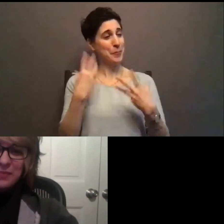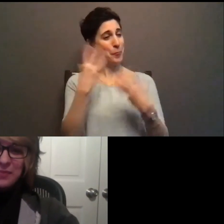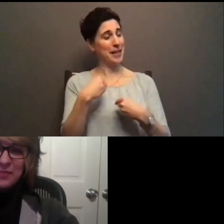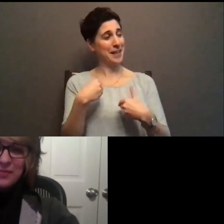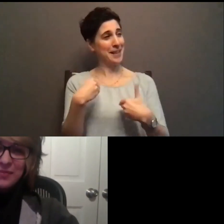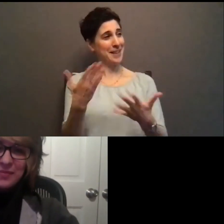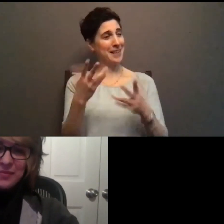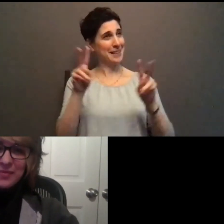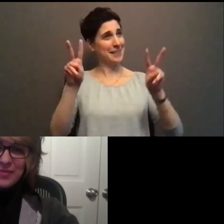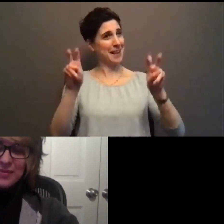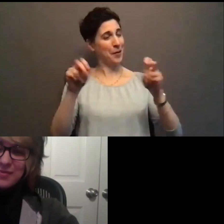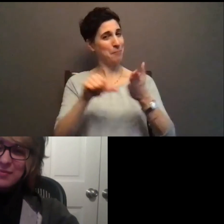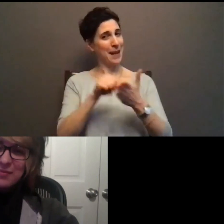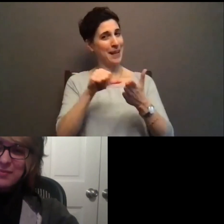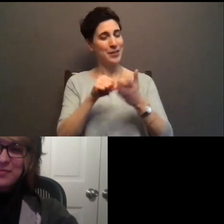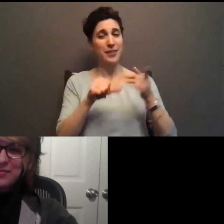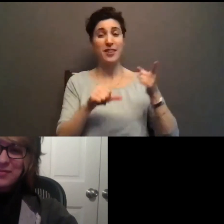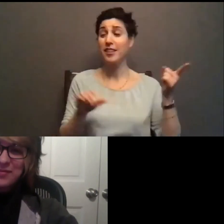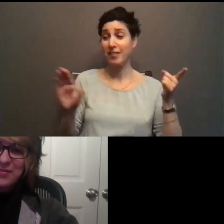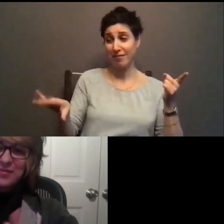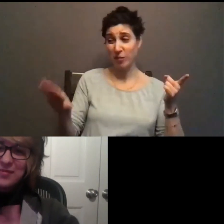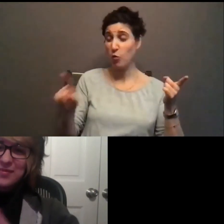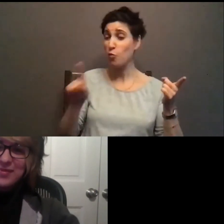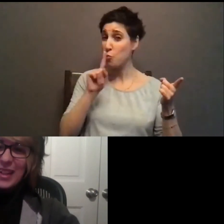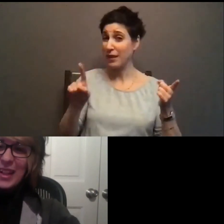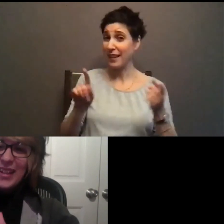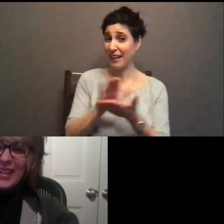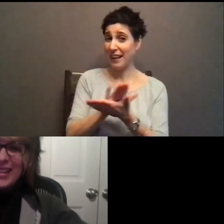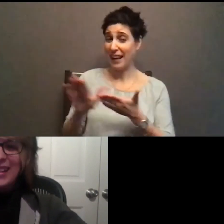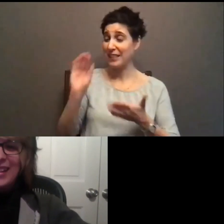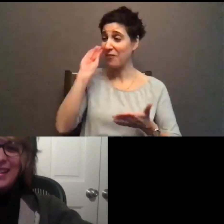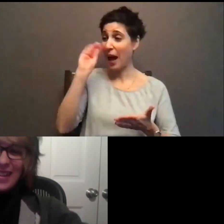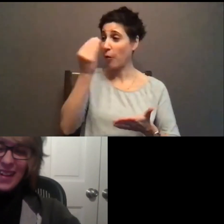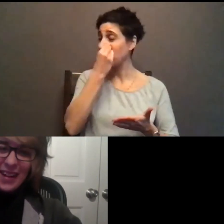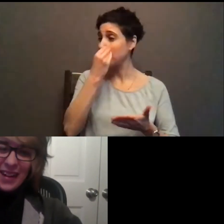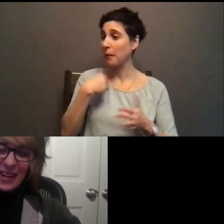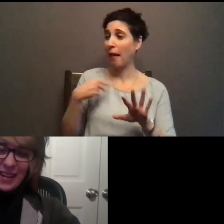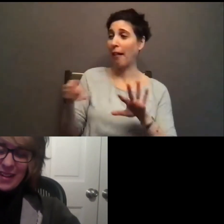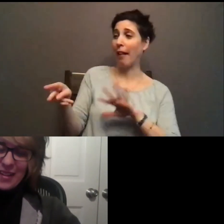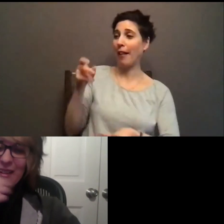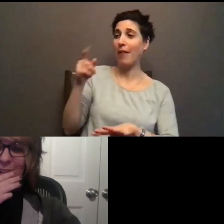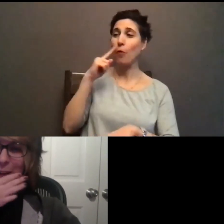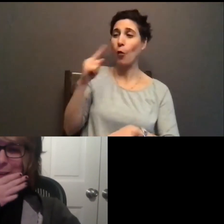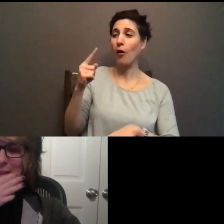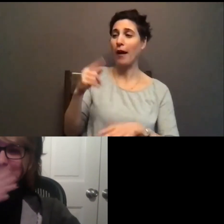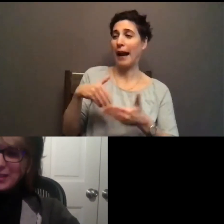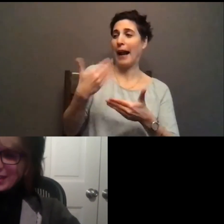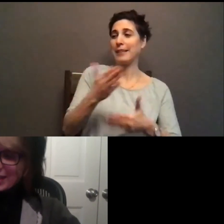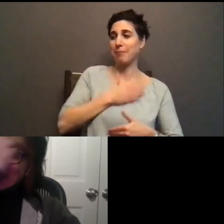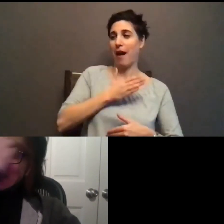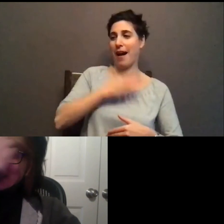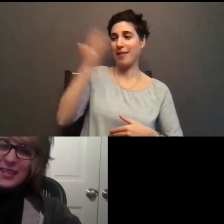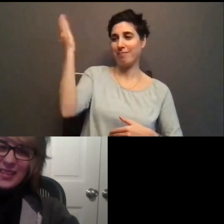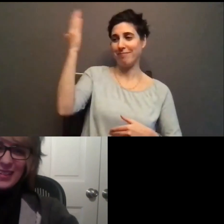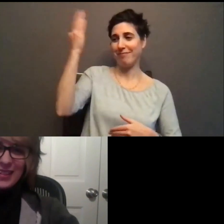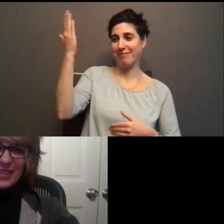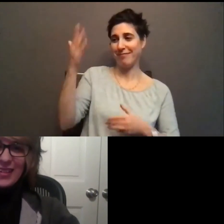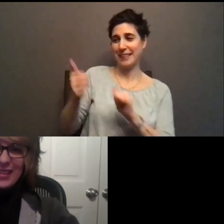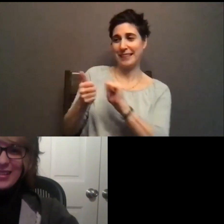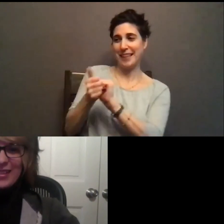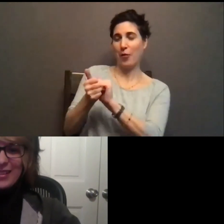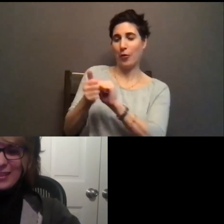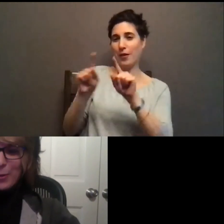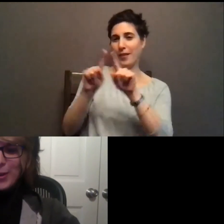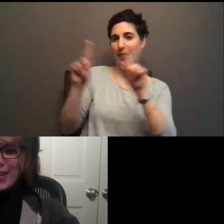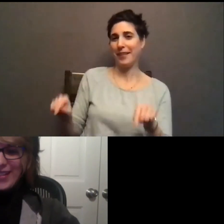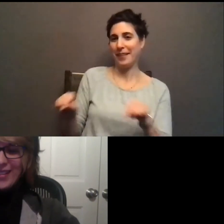that, those, those flowers into my slides for the next, since now we have the slides together for it.